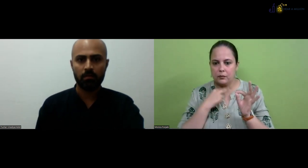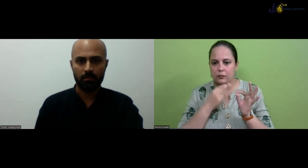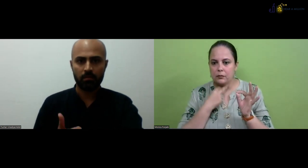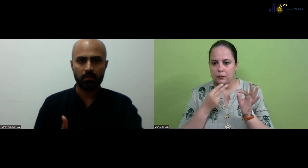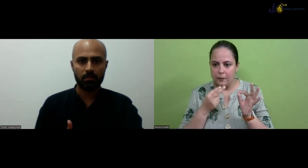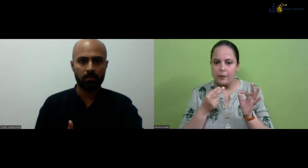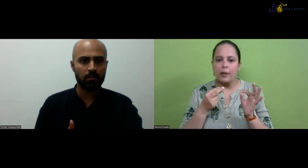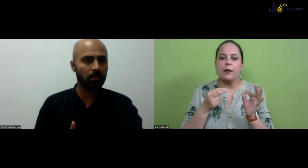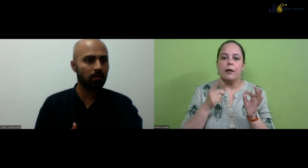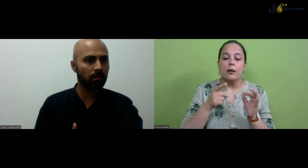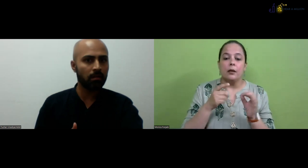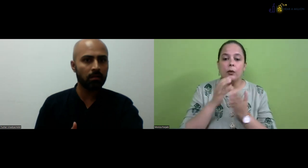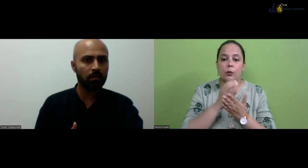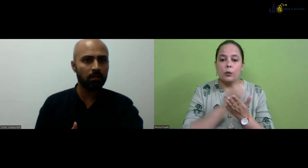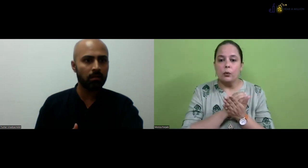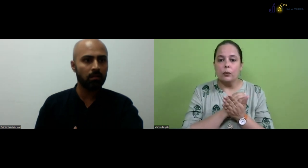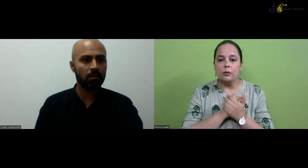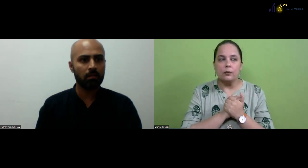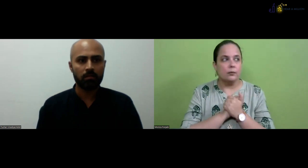subjects to the deaf people.